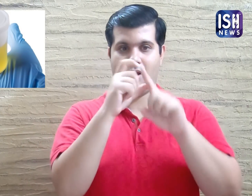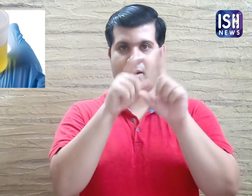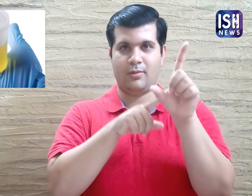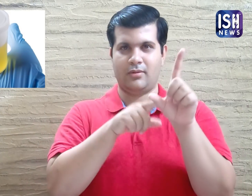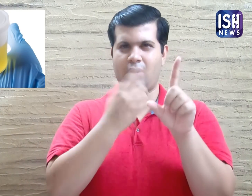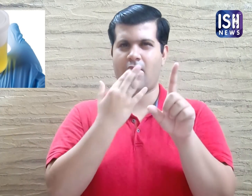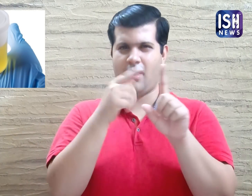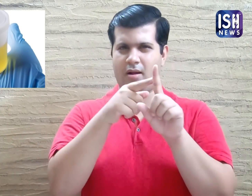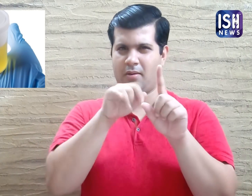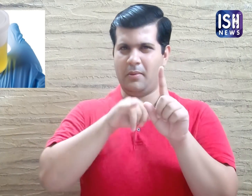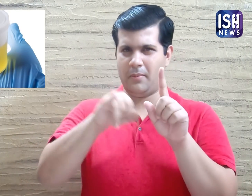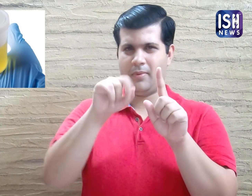20. Cloudy 20.